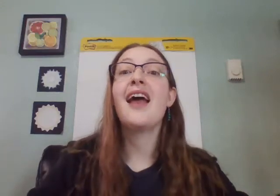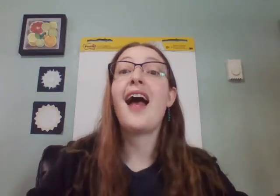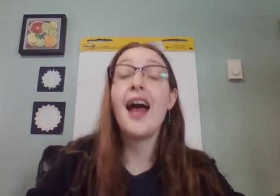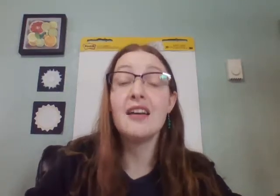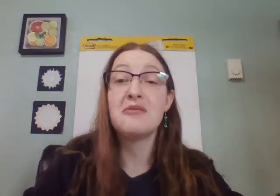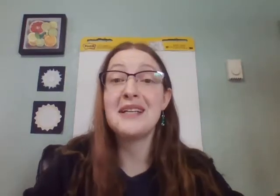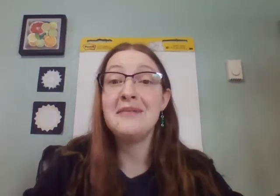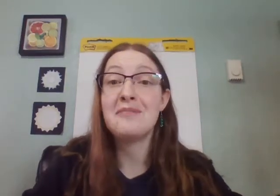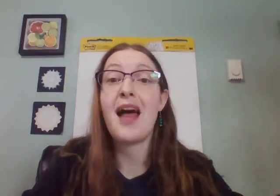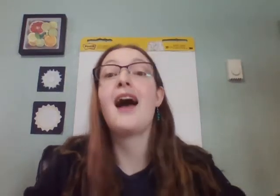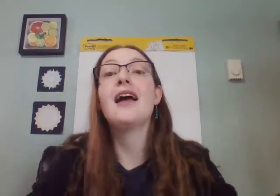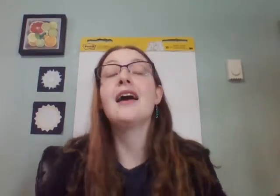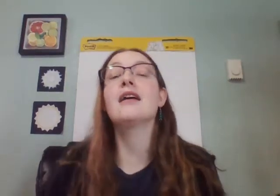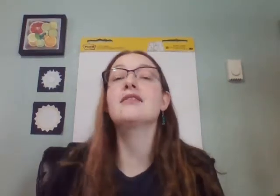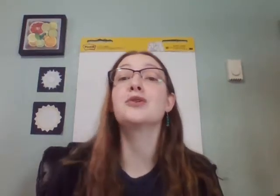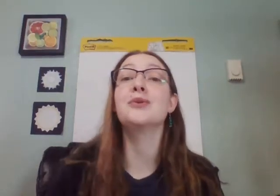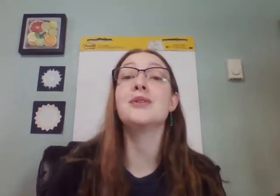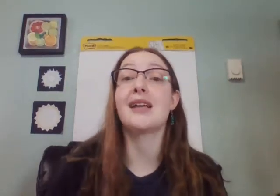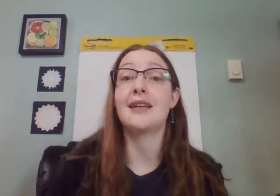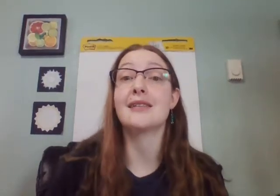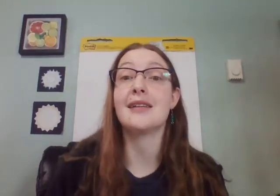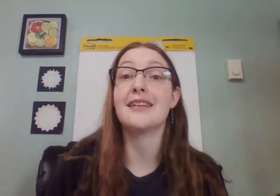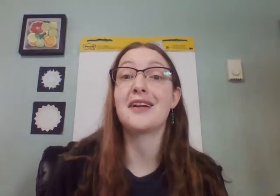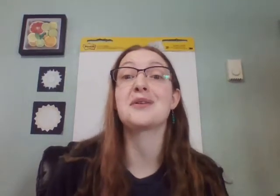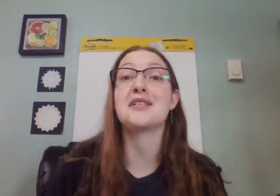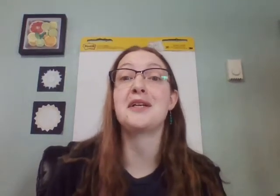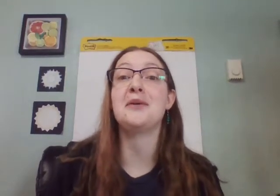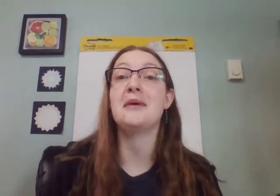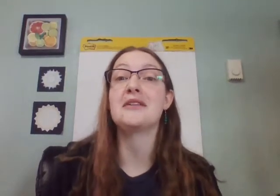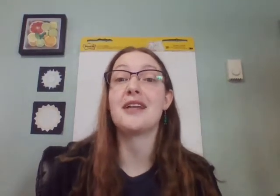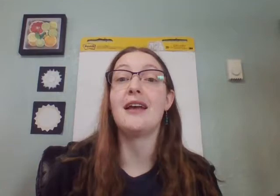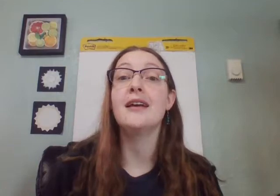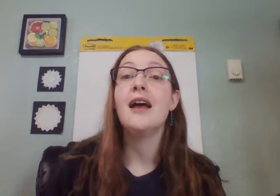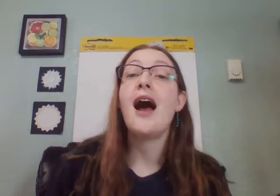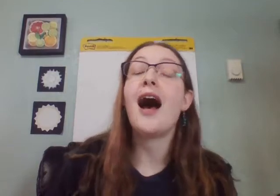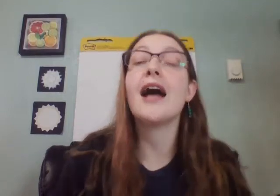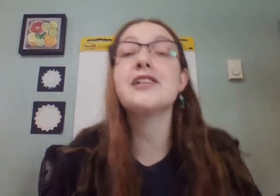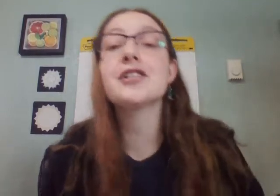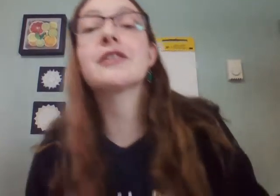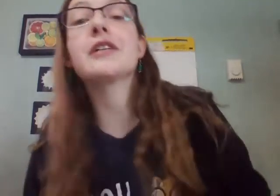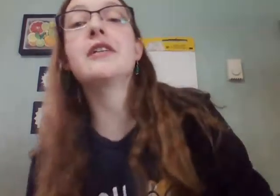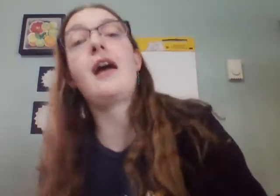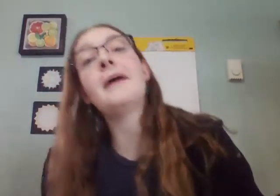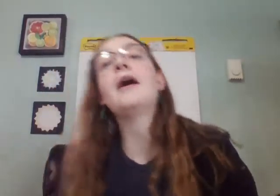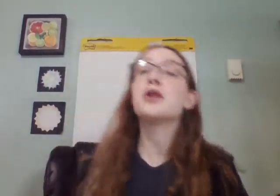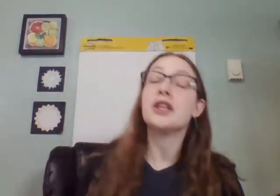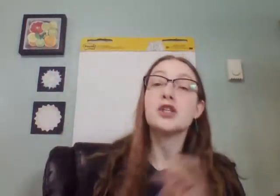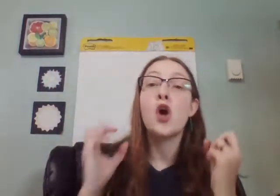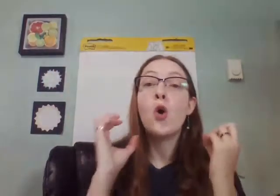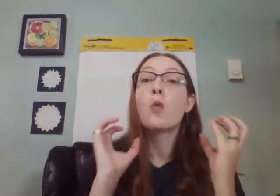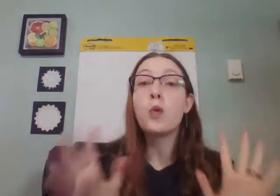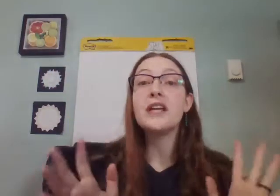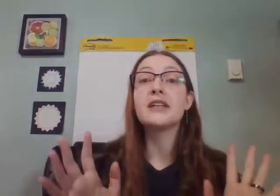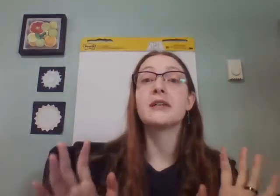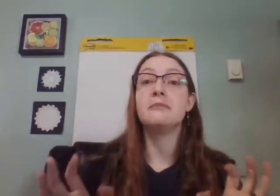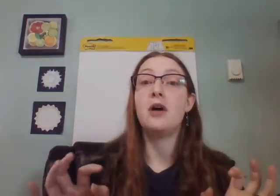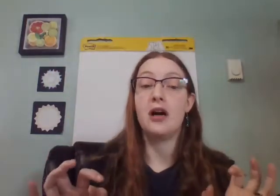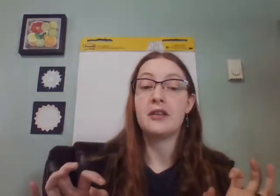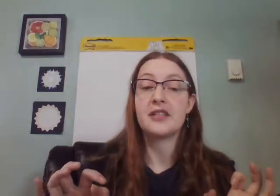Hi, everybody. I have a cool science thing that I want to tell you about today. I just learned about these weird moths